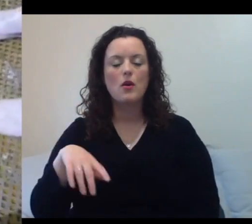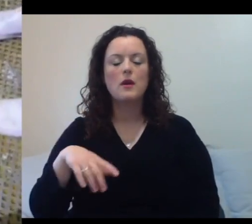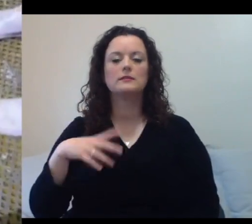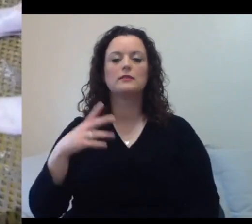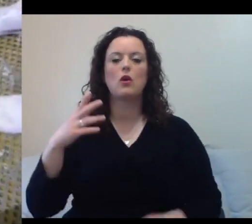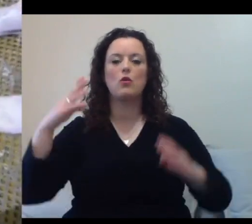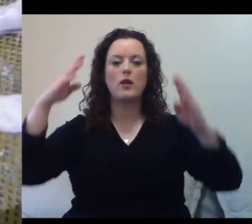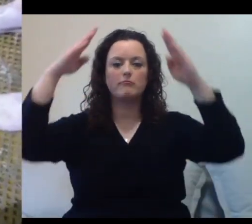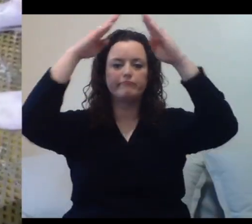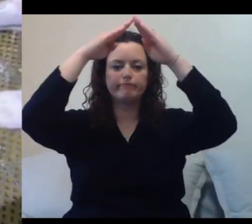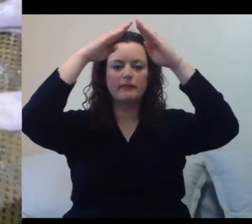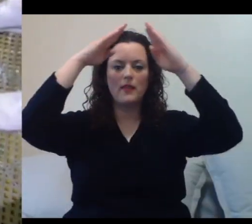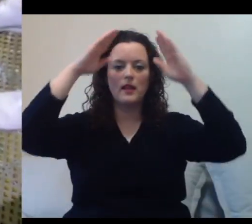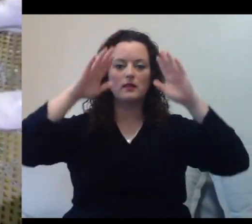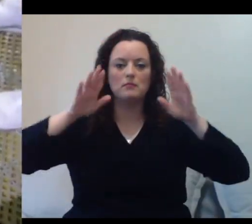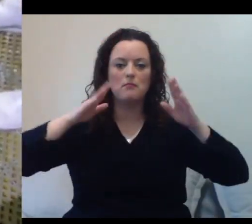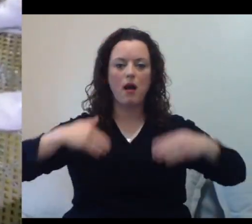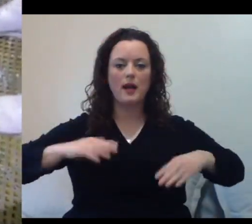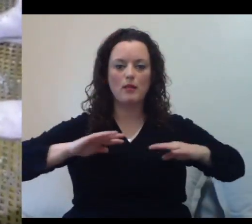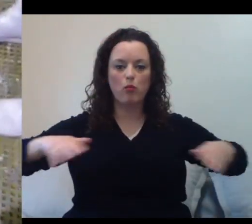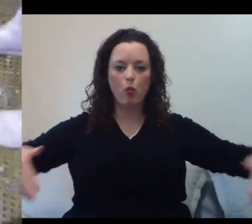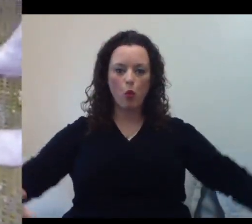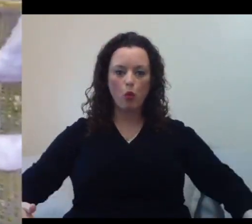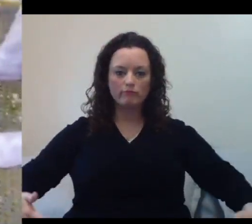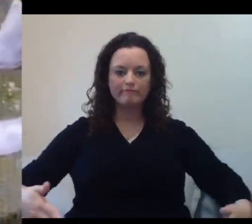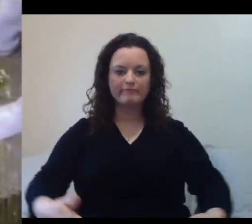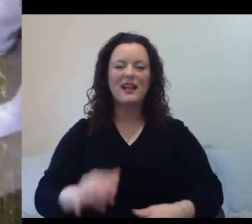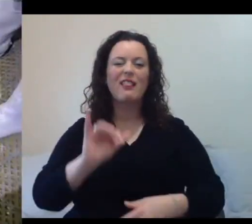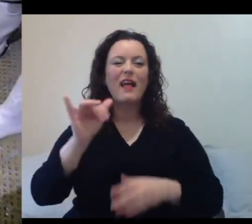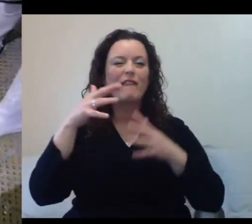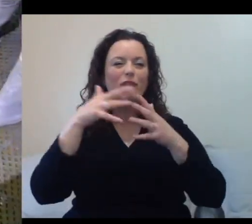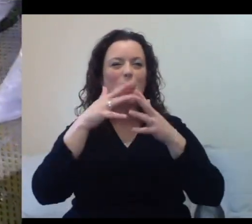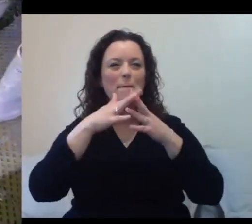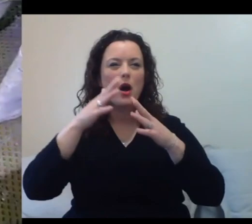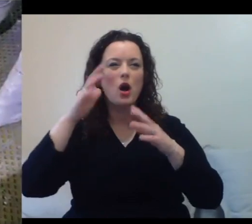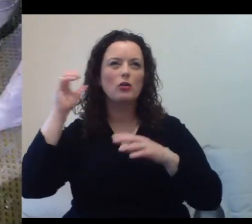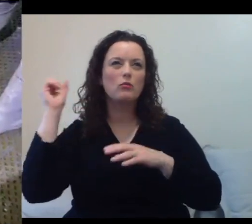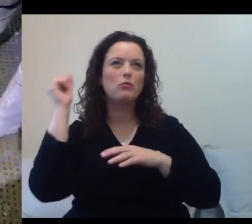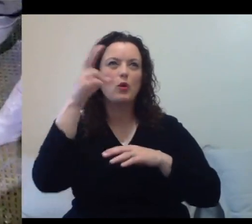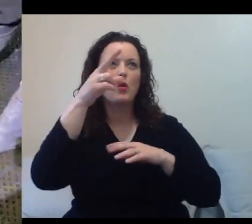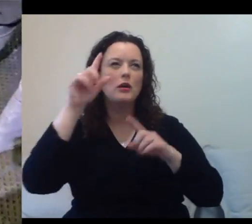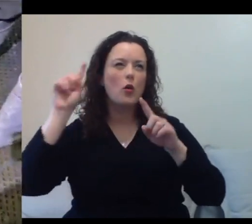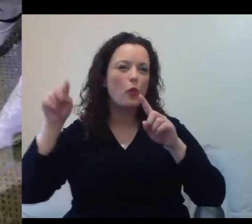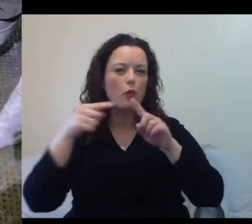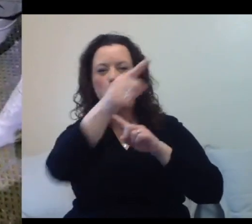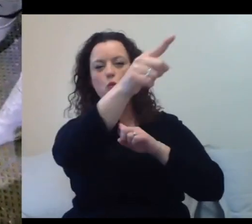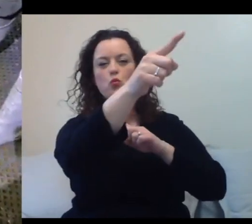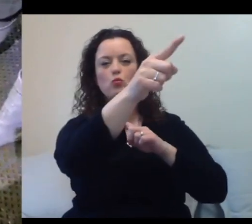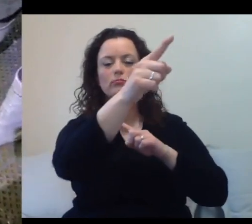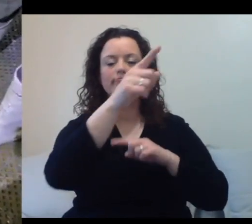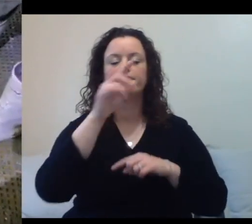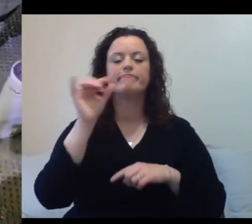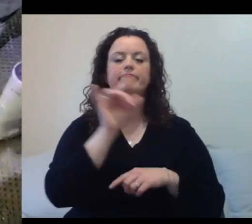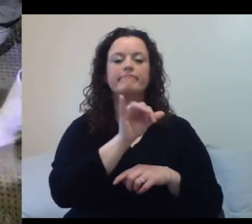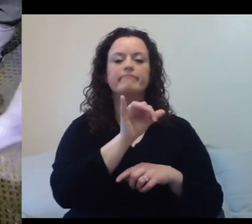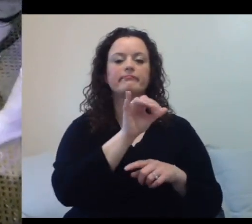call hydrodynamic. Because they're spending all that time in the water. Are you going feed them? Are you going feed them?